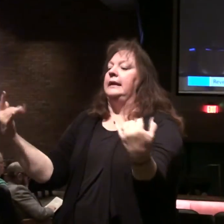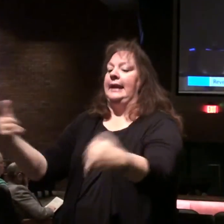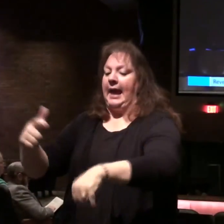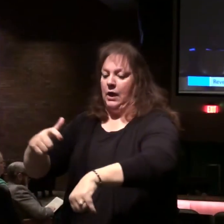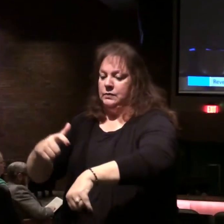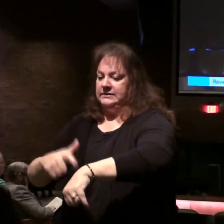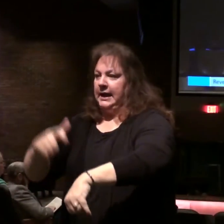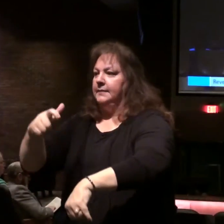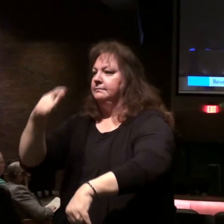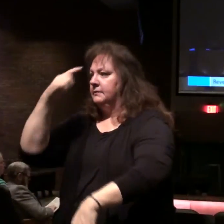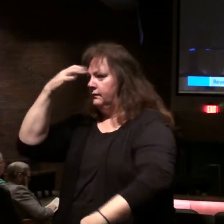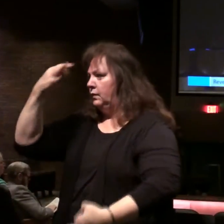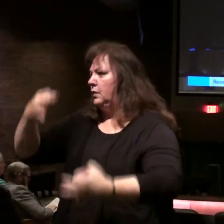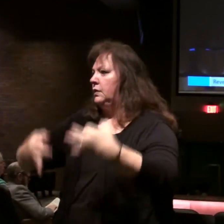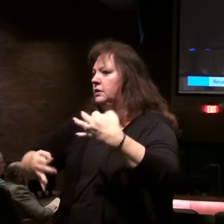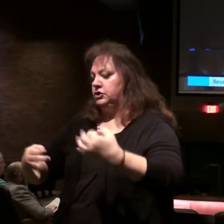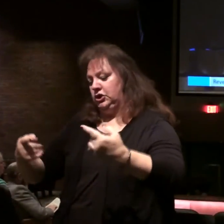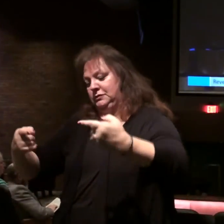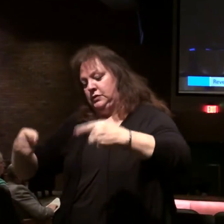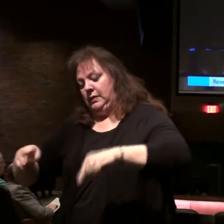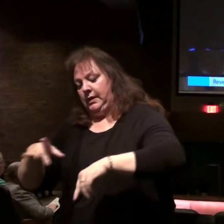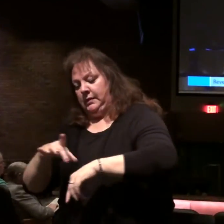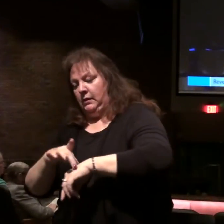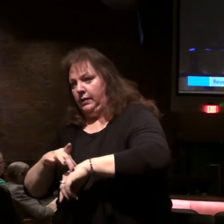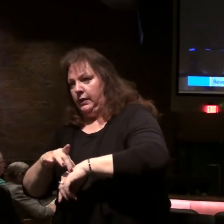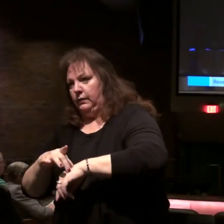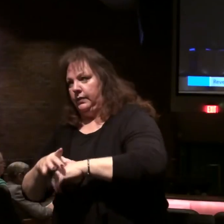time for judgment to come on the earth.